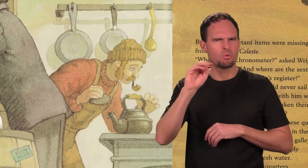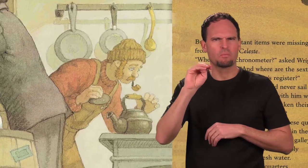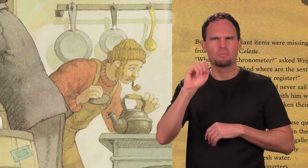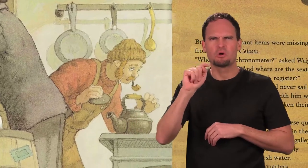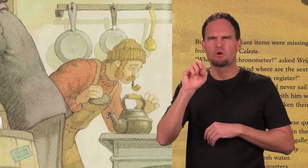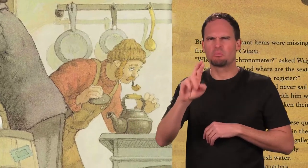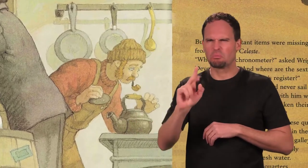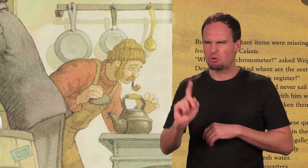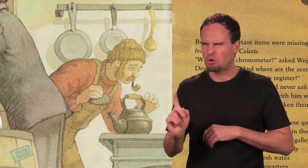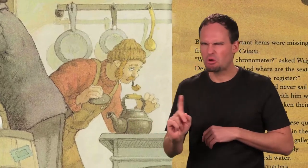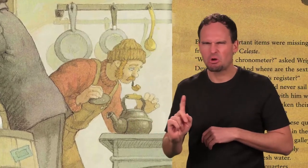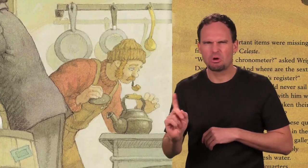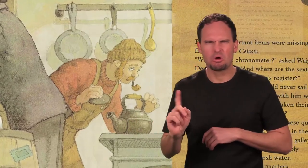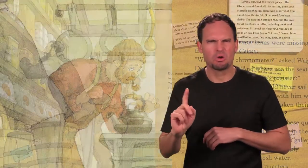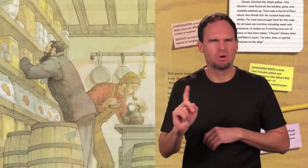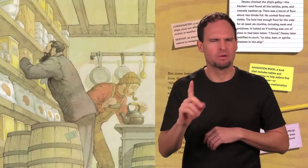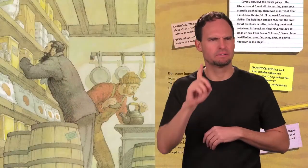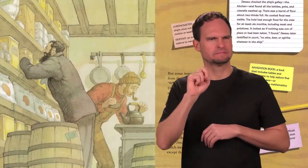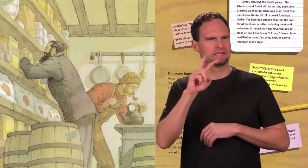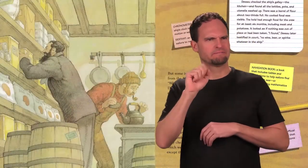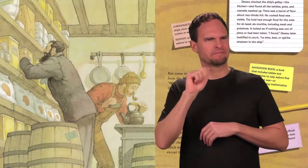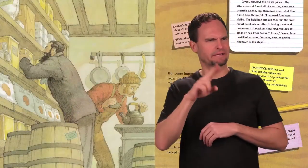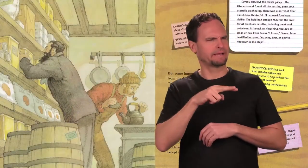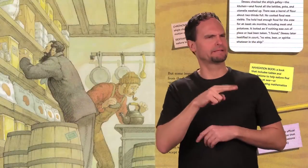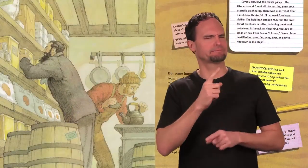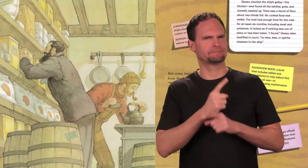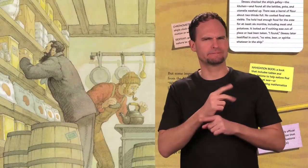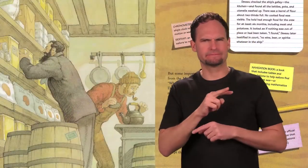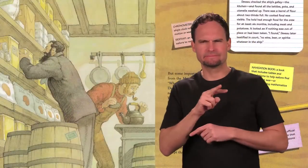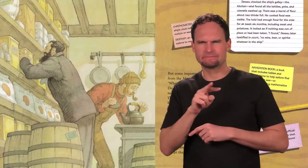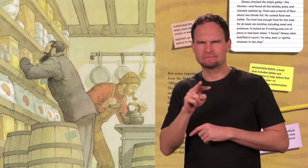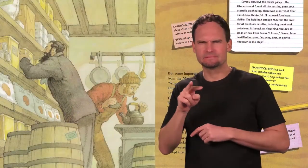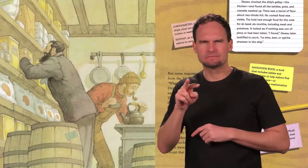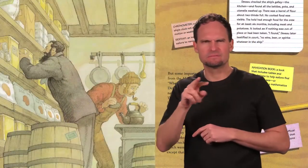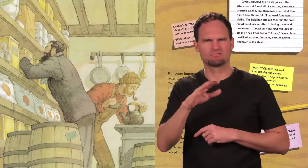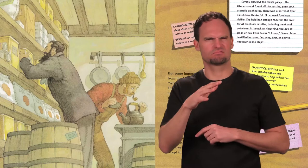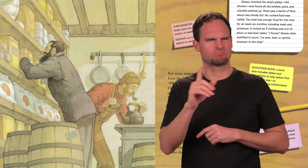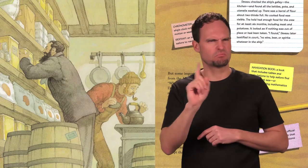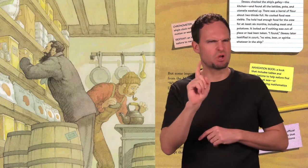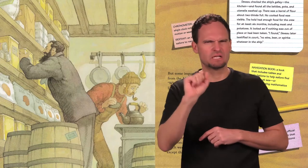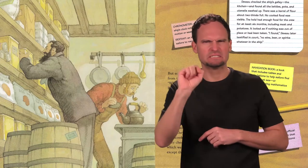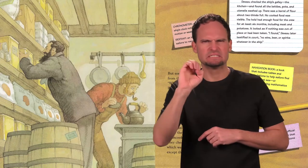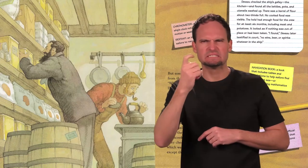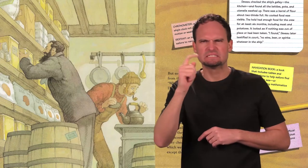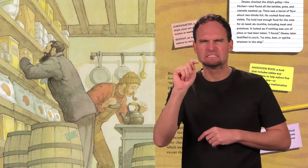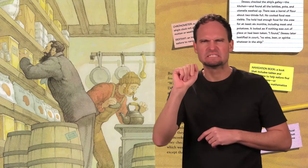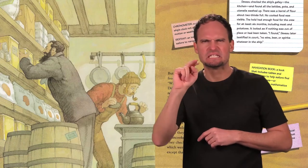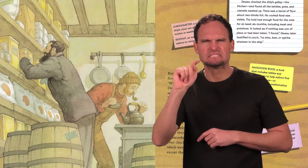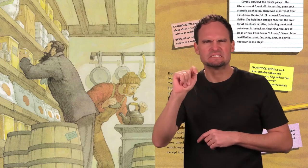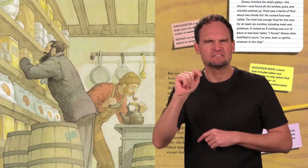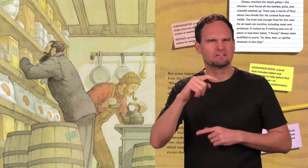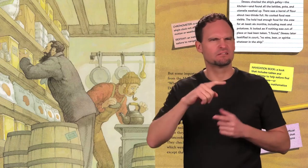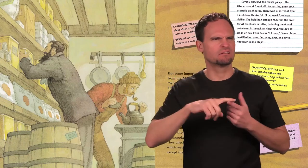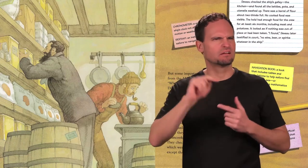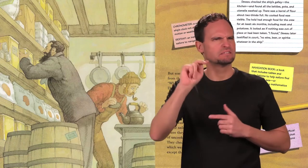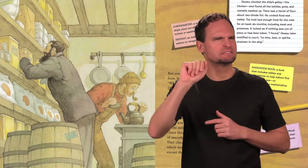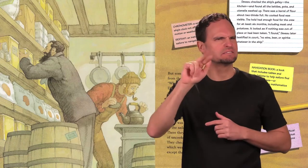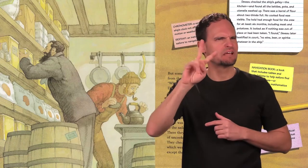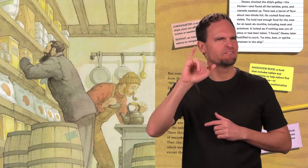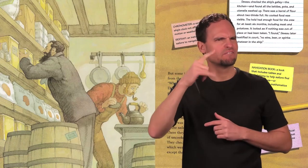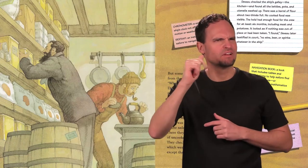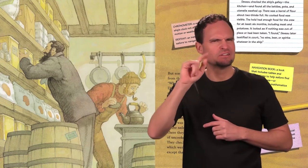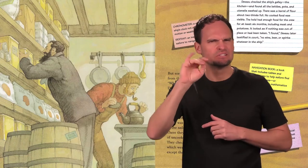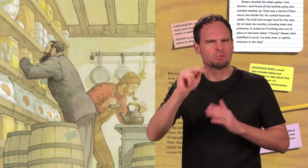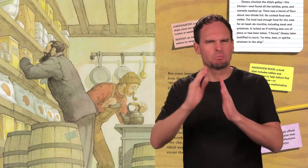Where is the chronometer? asked Wright. DeVoe added, and where the sextant, navigation book, and ship's